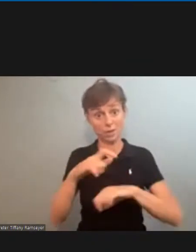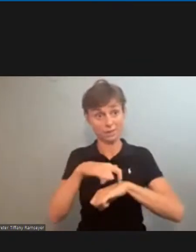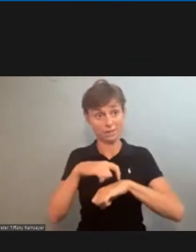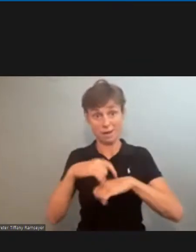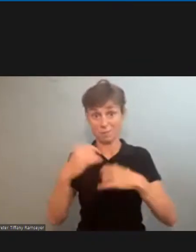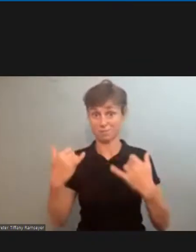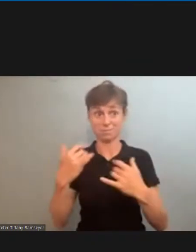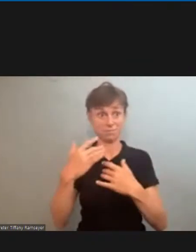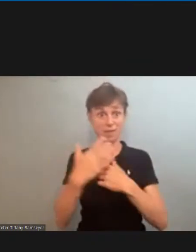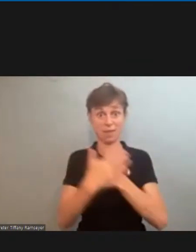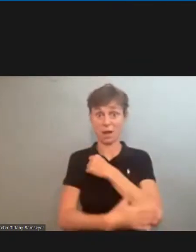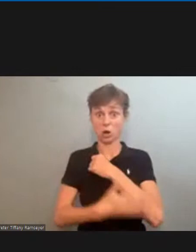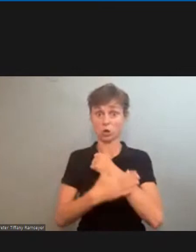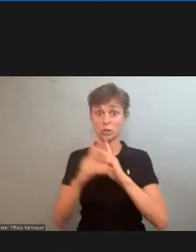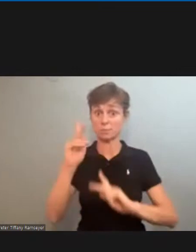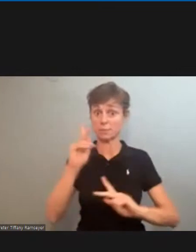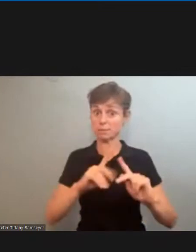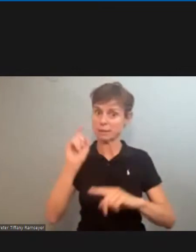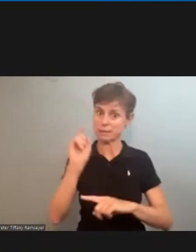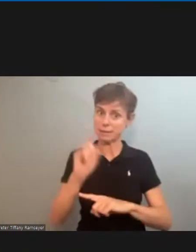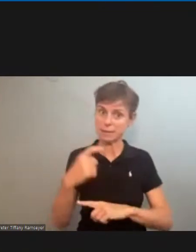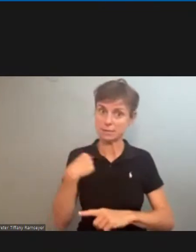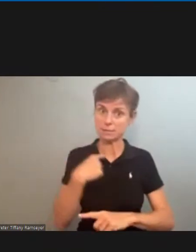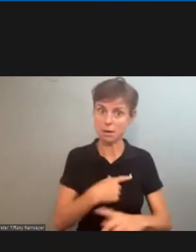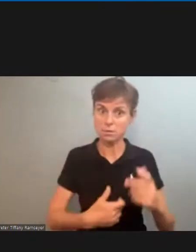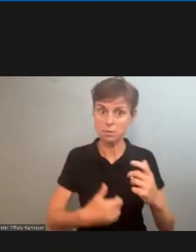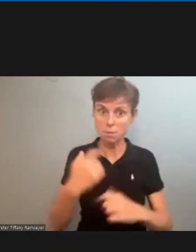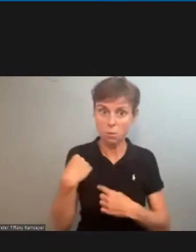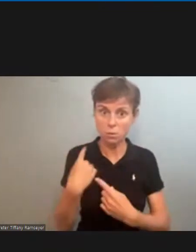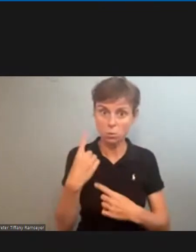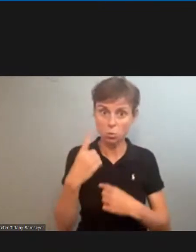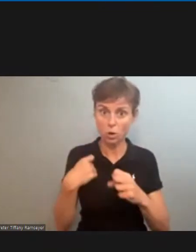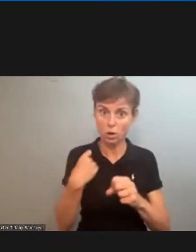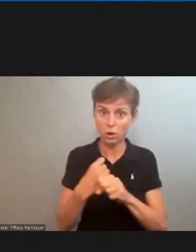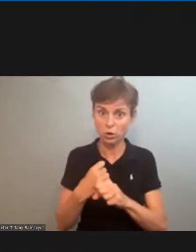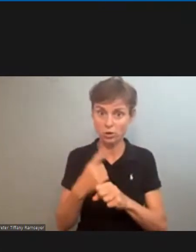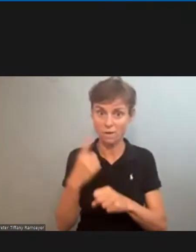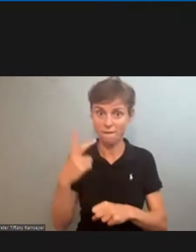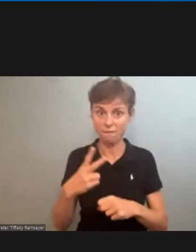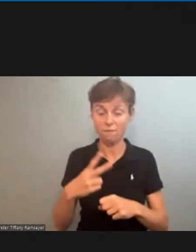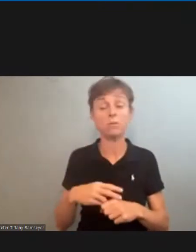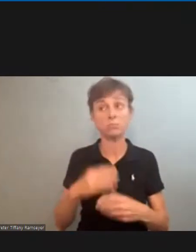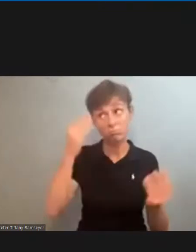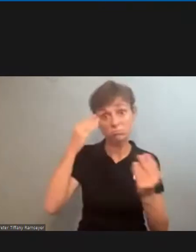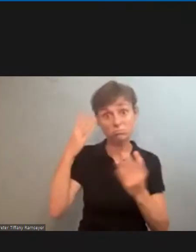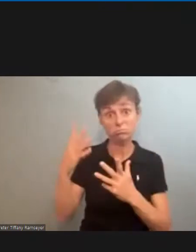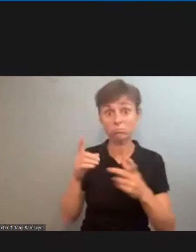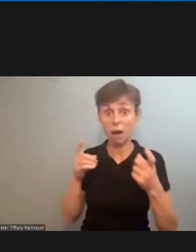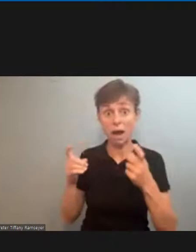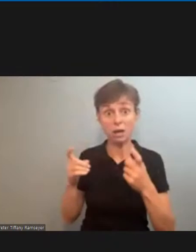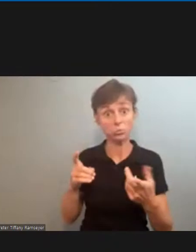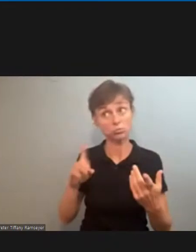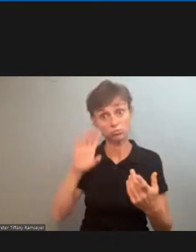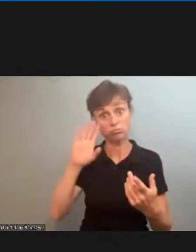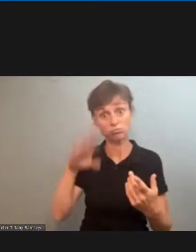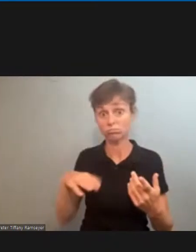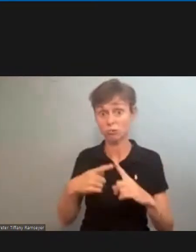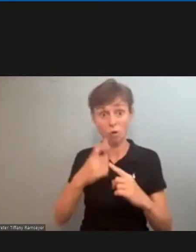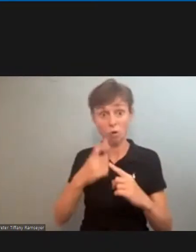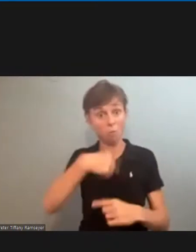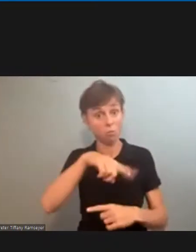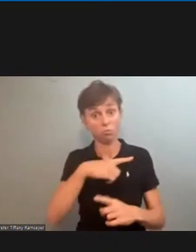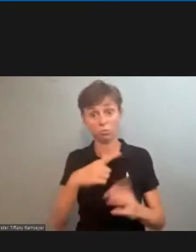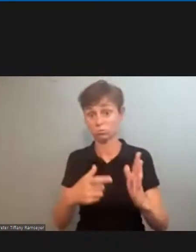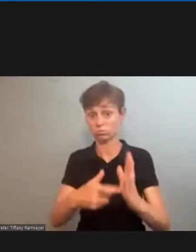needed us the most uh so that's a very clear message to manage from all of us that we